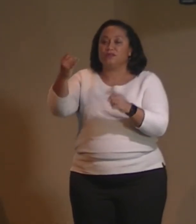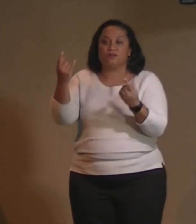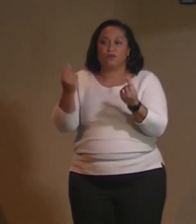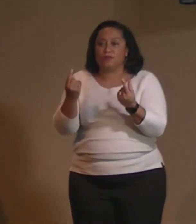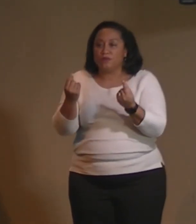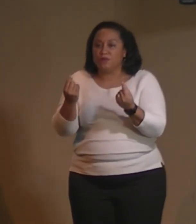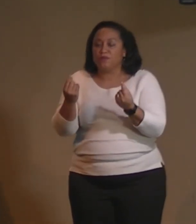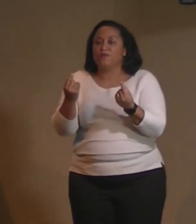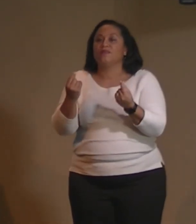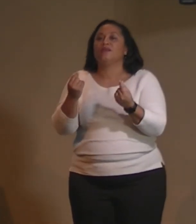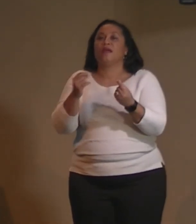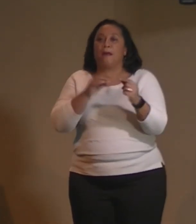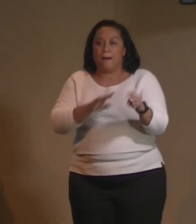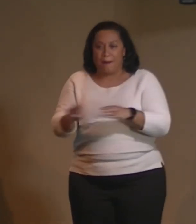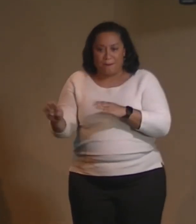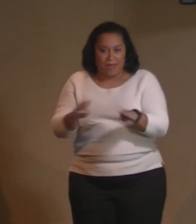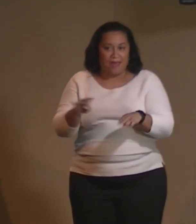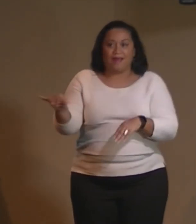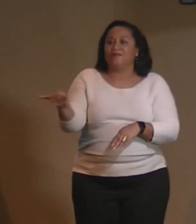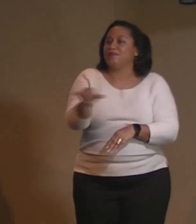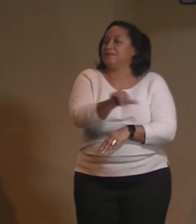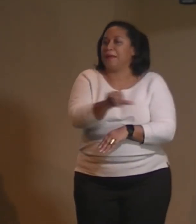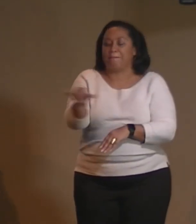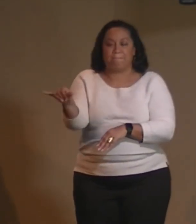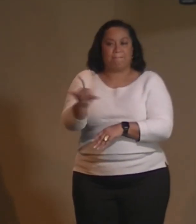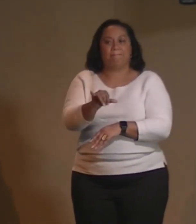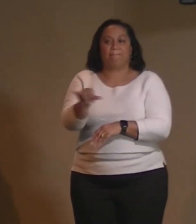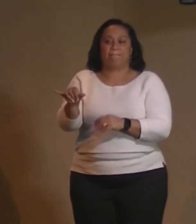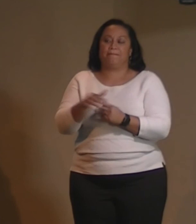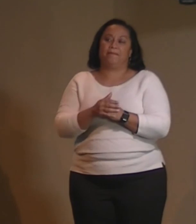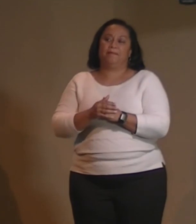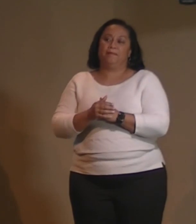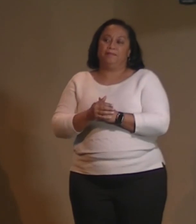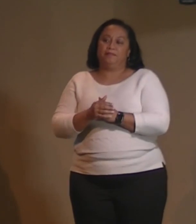But do your best to act like that.